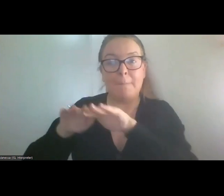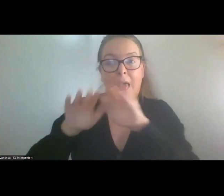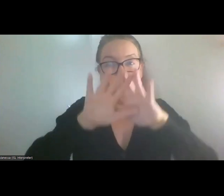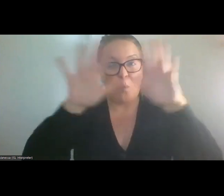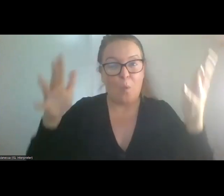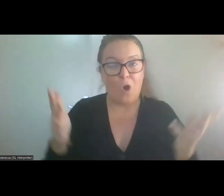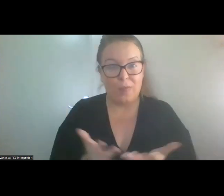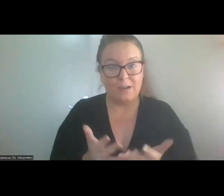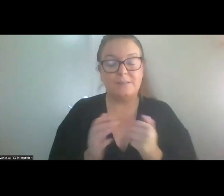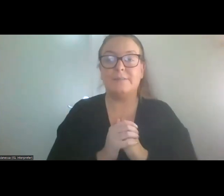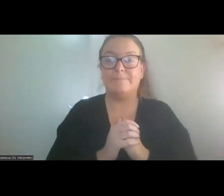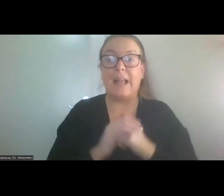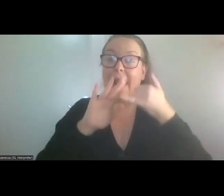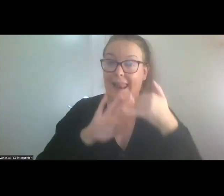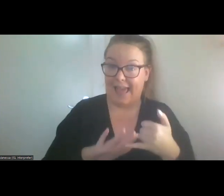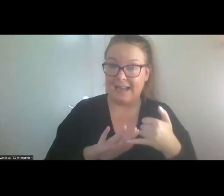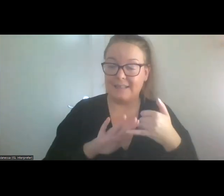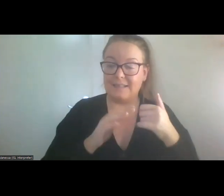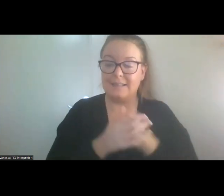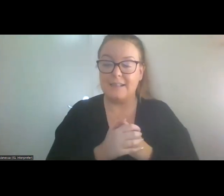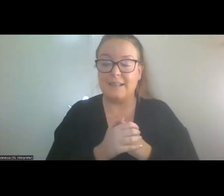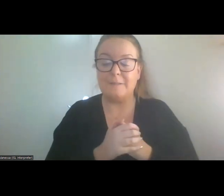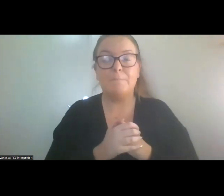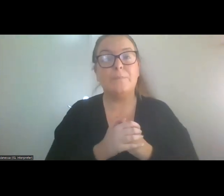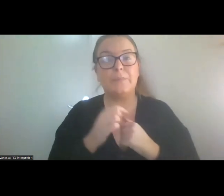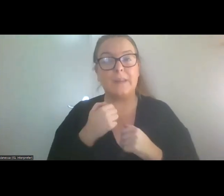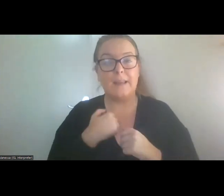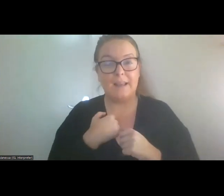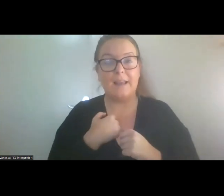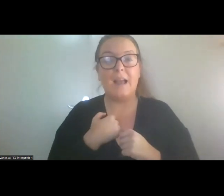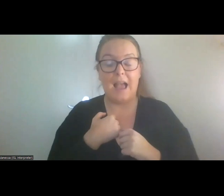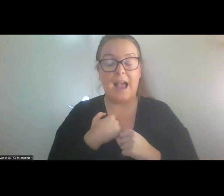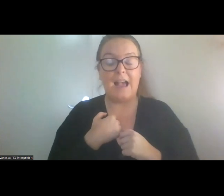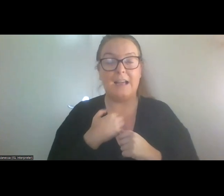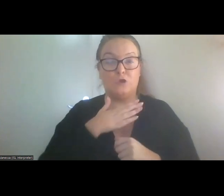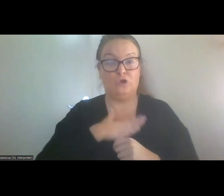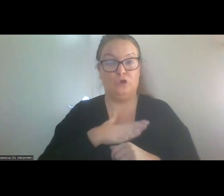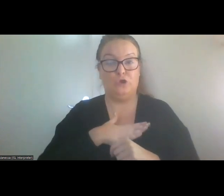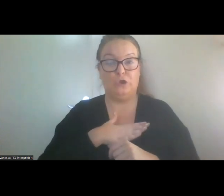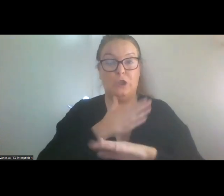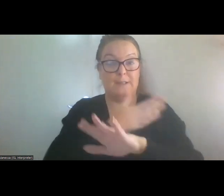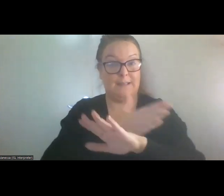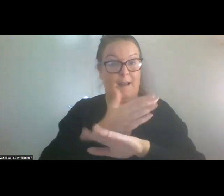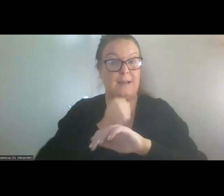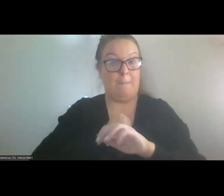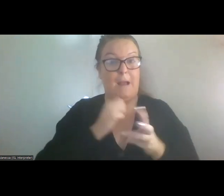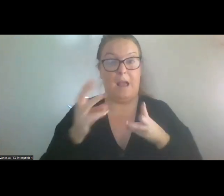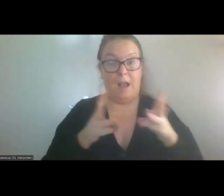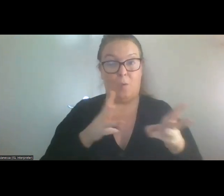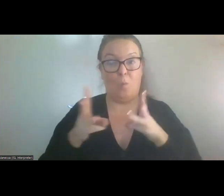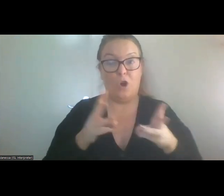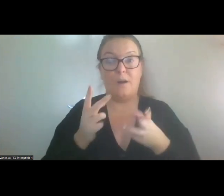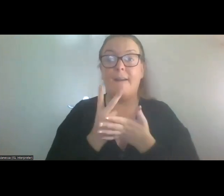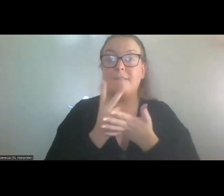Lastly, I have just begun my work as a volunteer